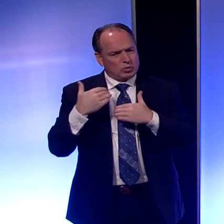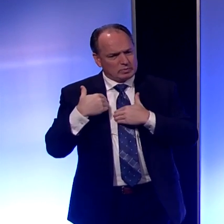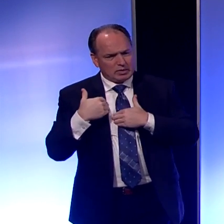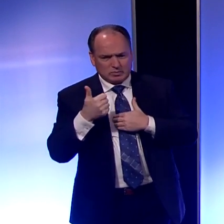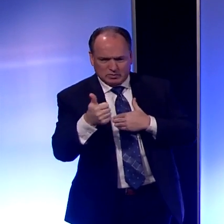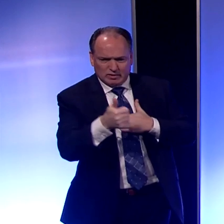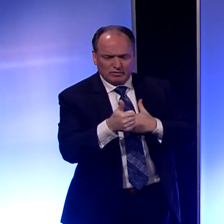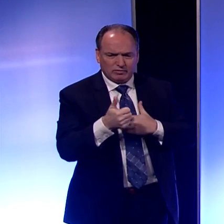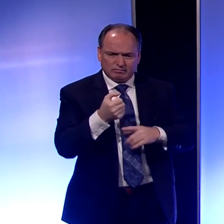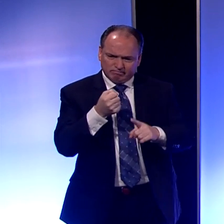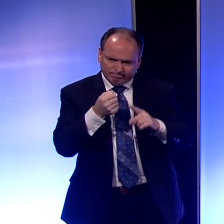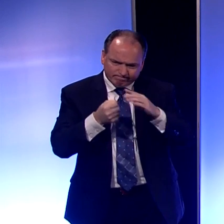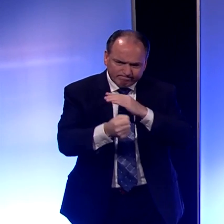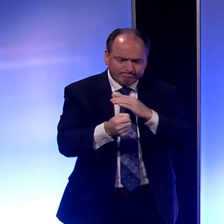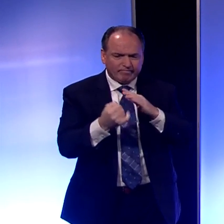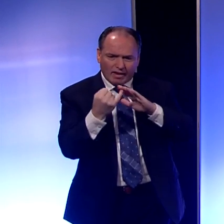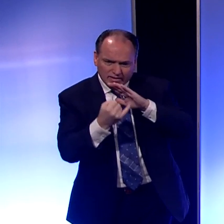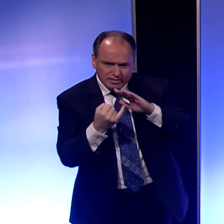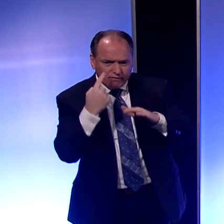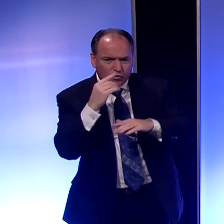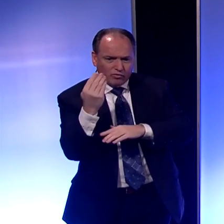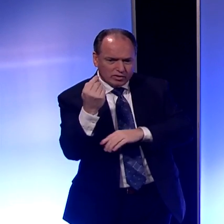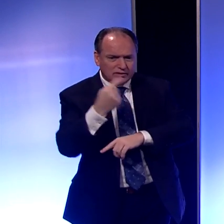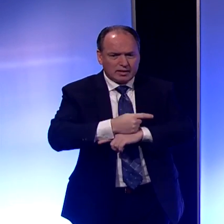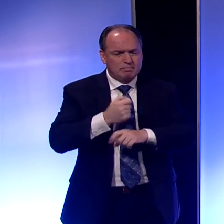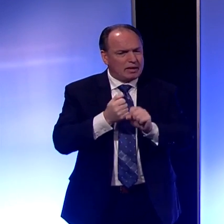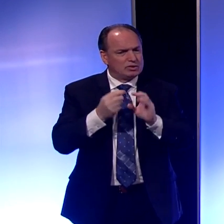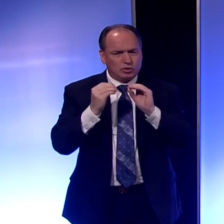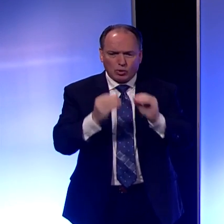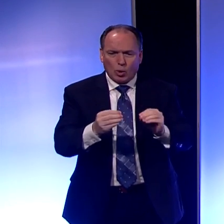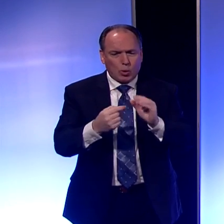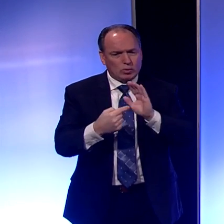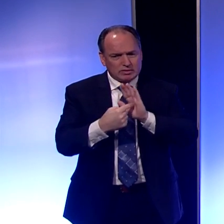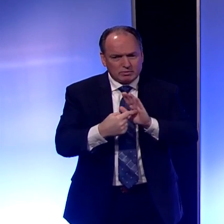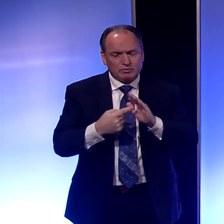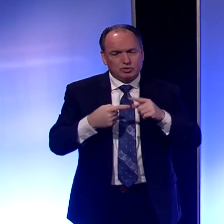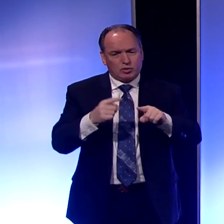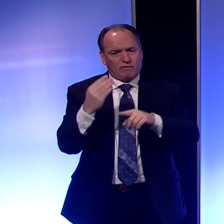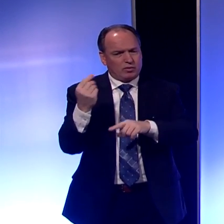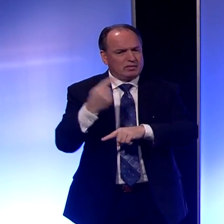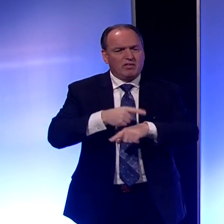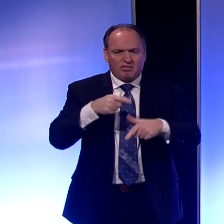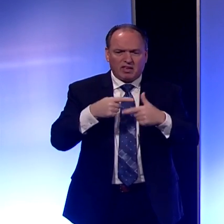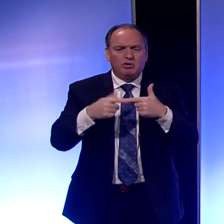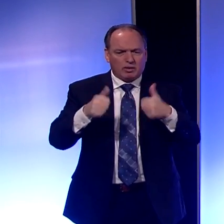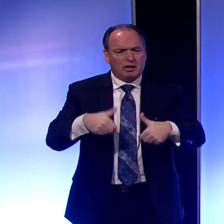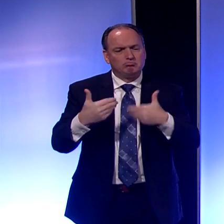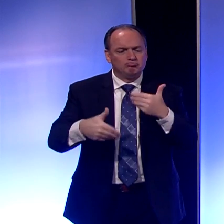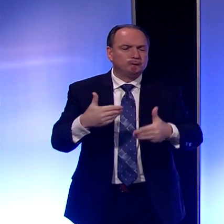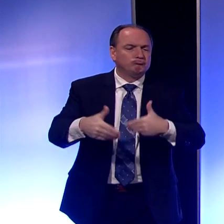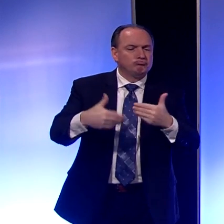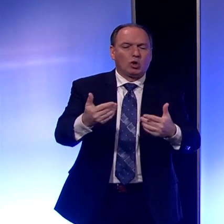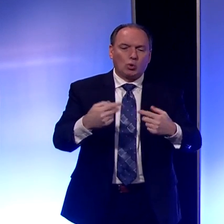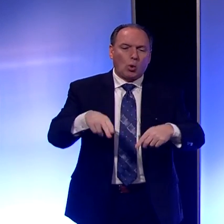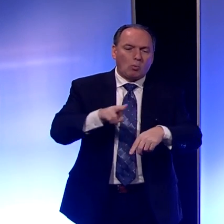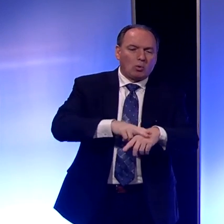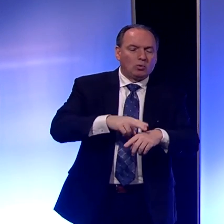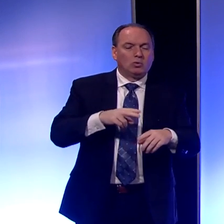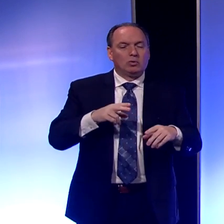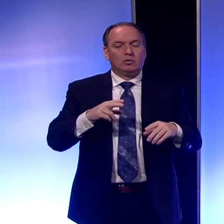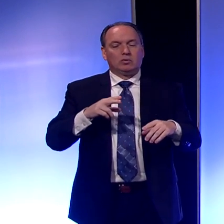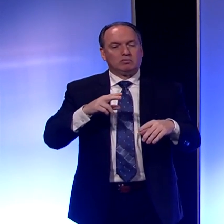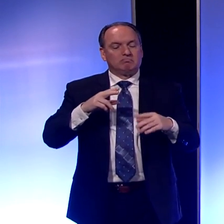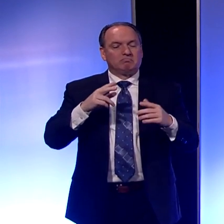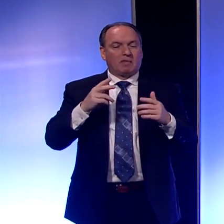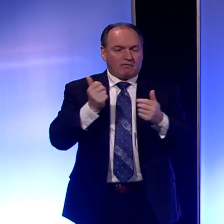yourself for 14 days. Make sure you don't have any symptoms during those 14 days and then you can go about the activities that everyone else is